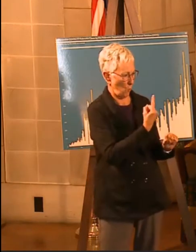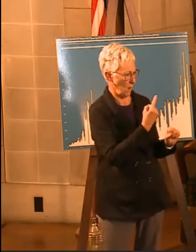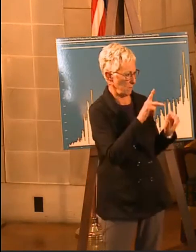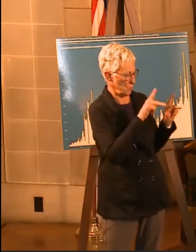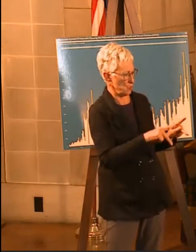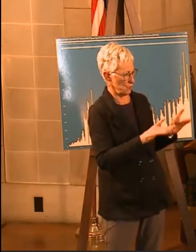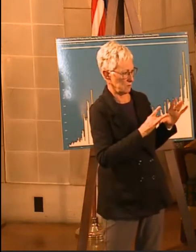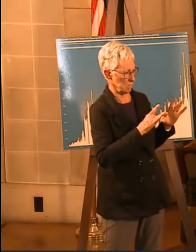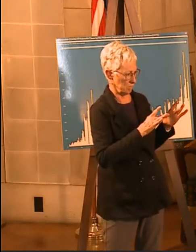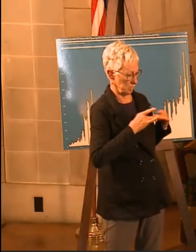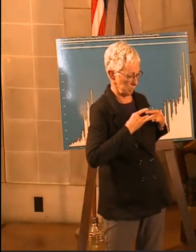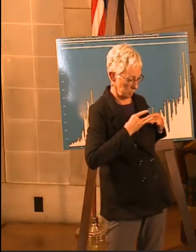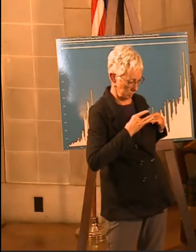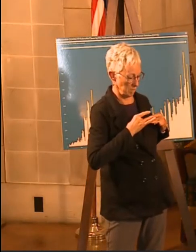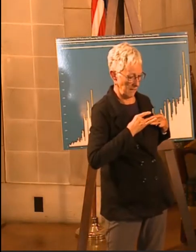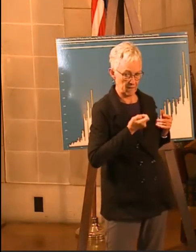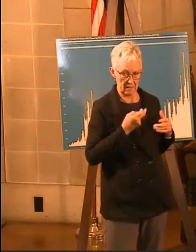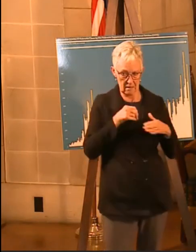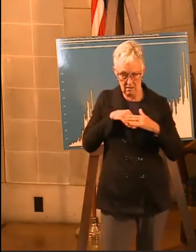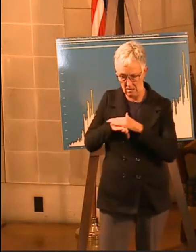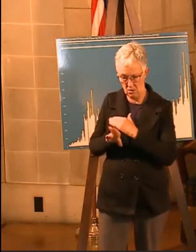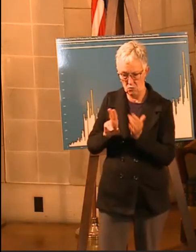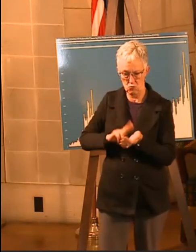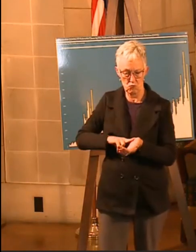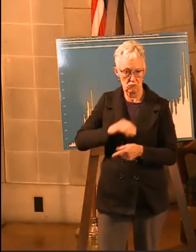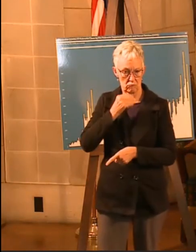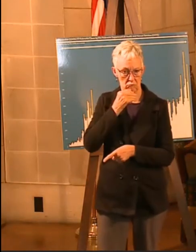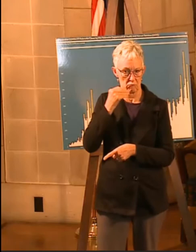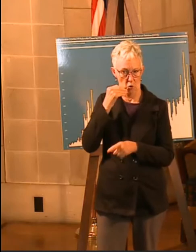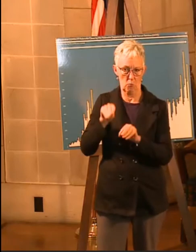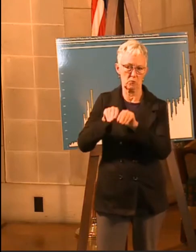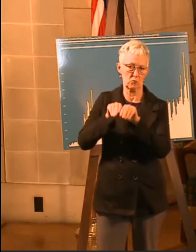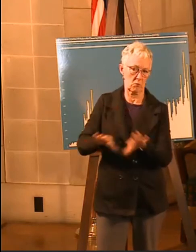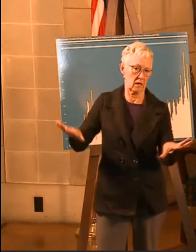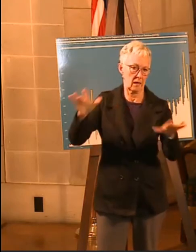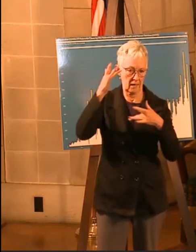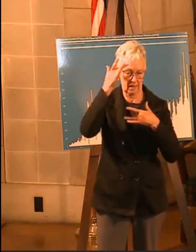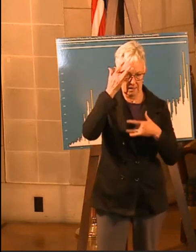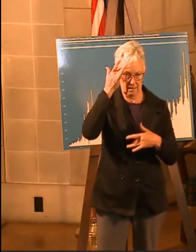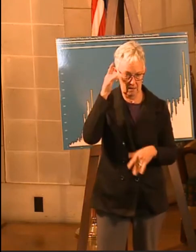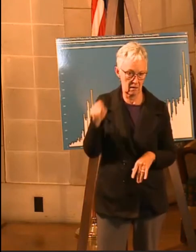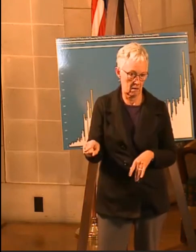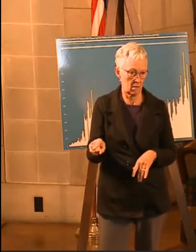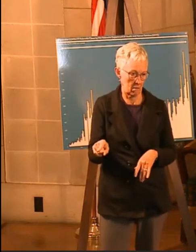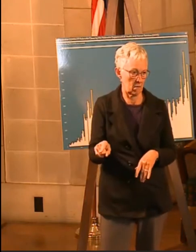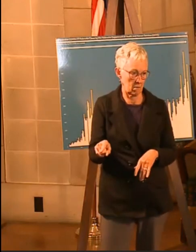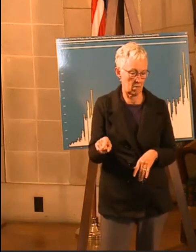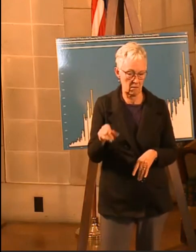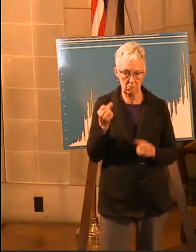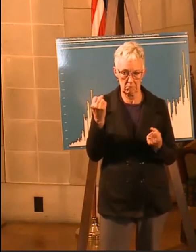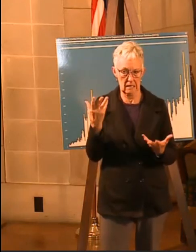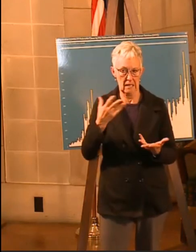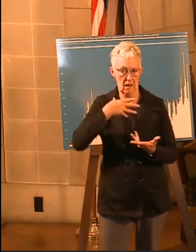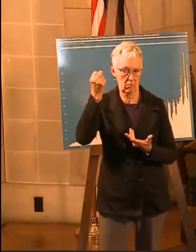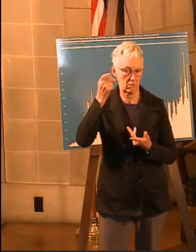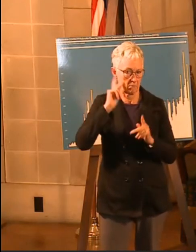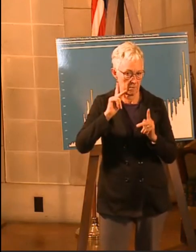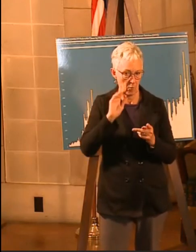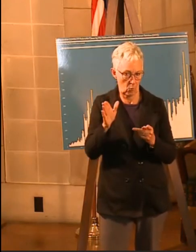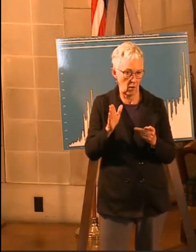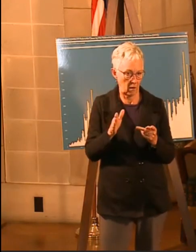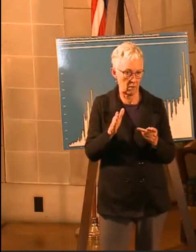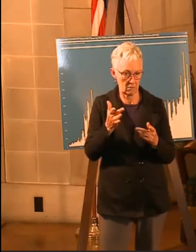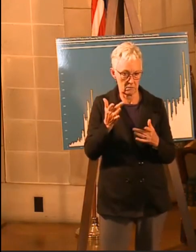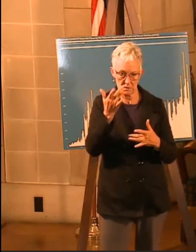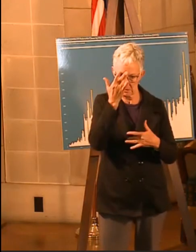happen to the staffing at those long-term care facilities. So we really have to have a community-wide effort to be able to